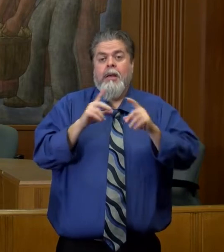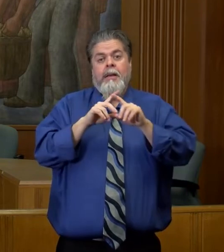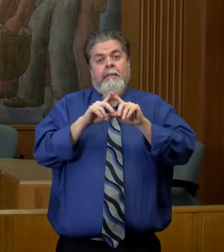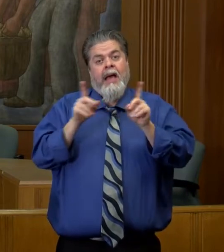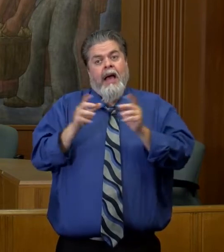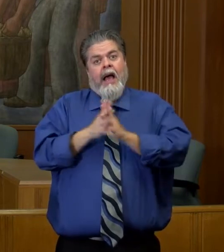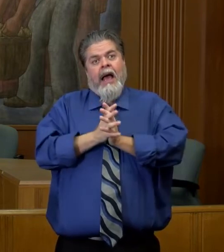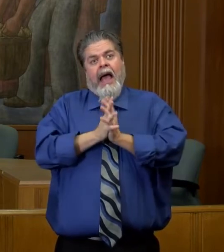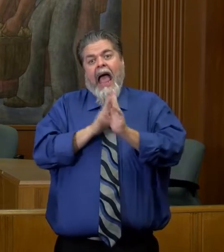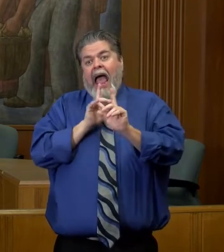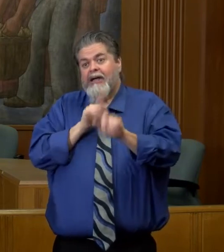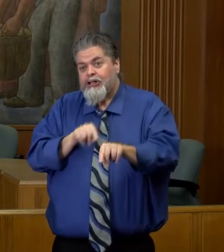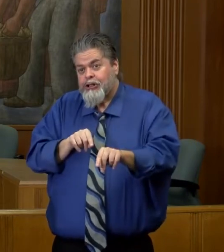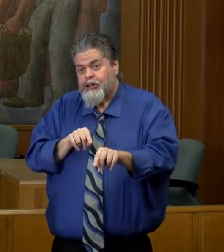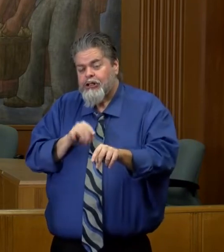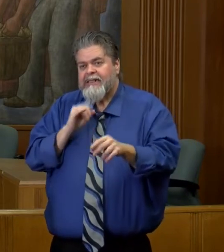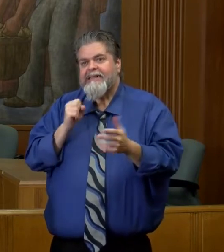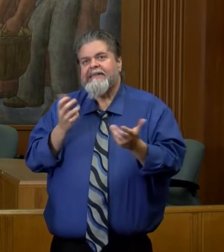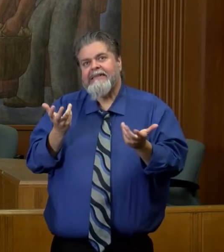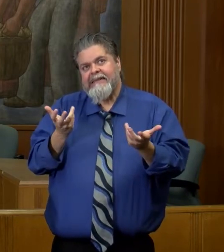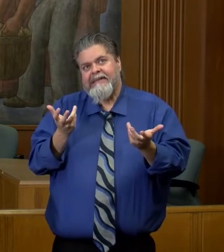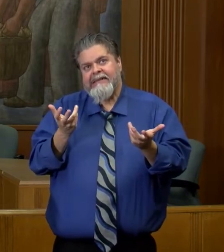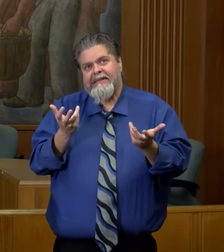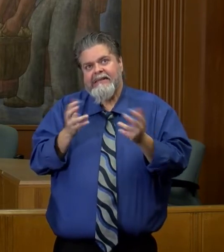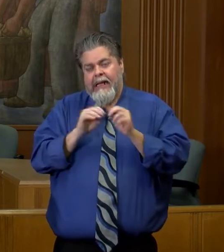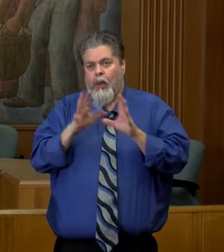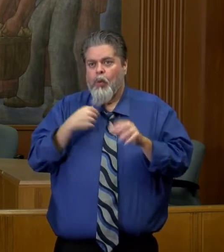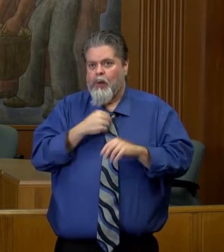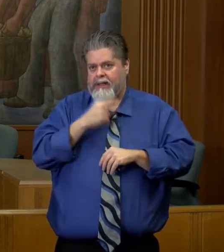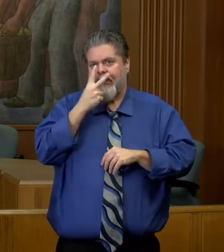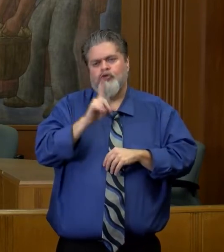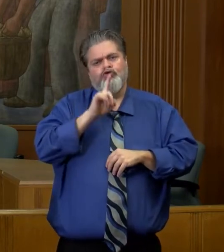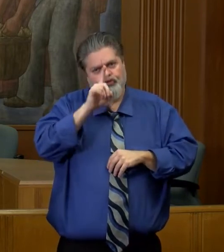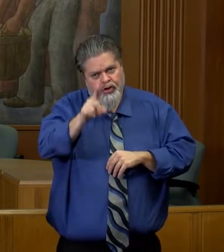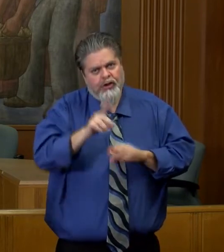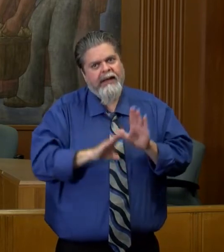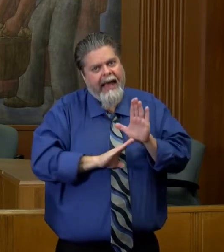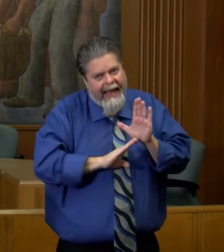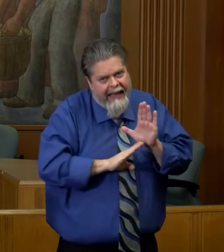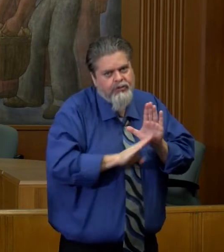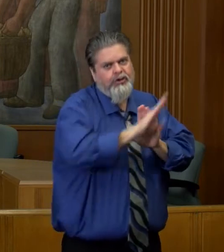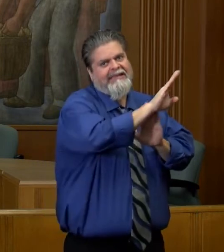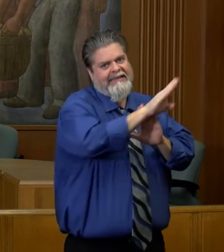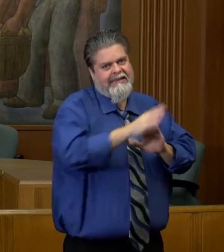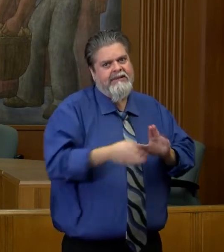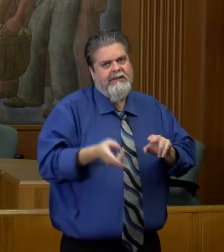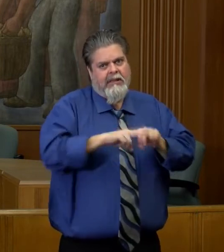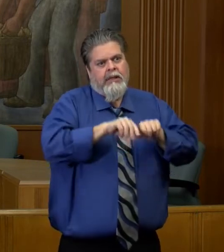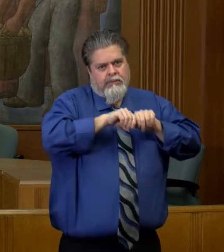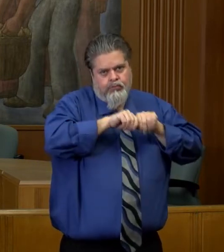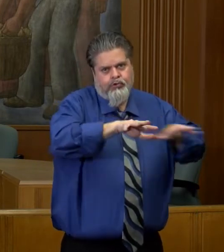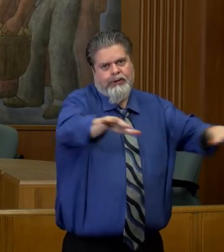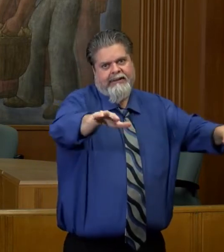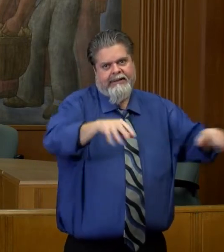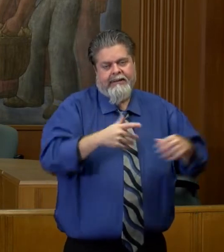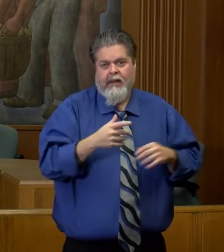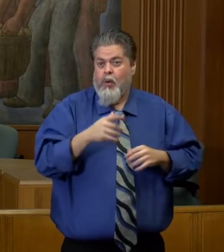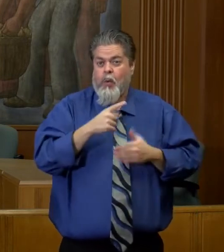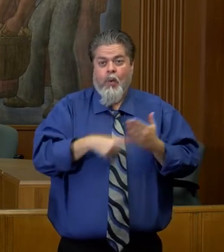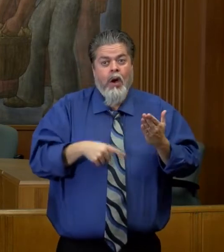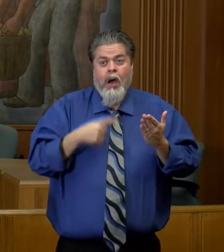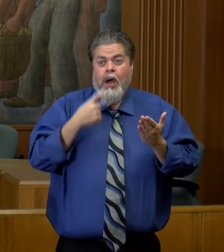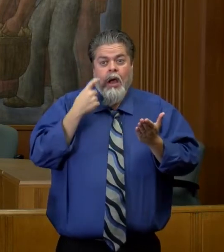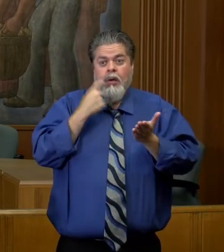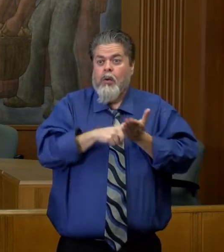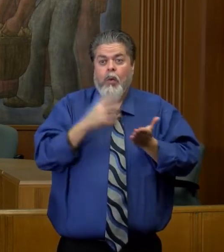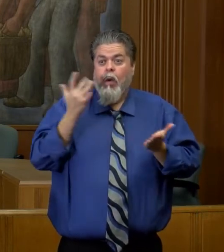The answer to that is no, I think it's pretty clear we are seeing a true increase in cases and a couple of things that clearly point to that.